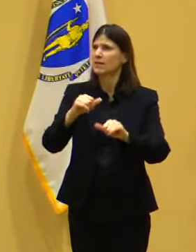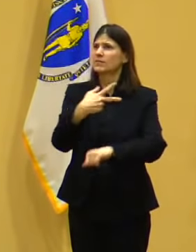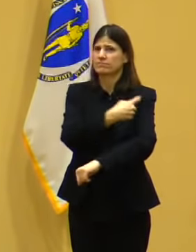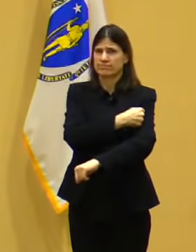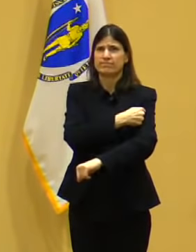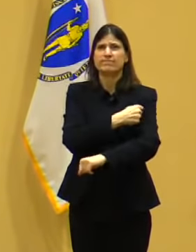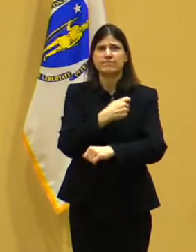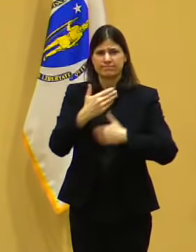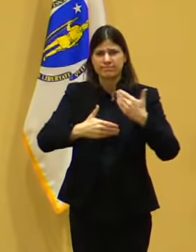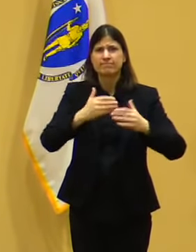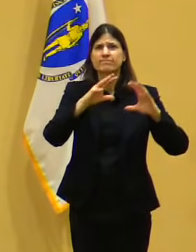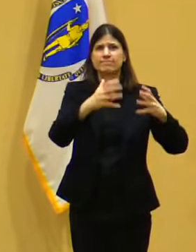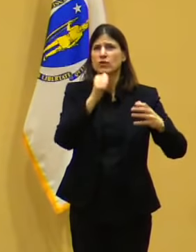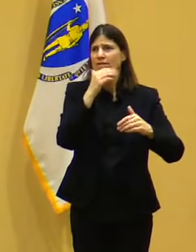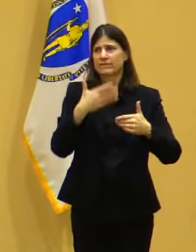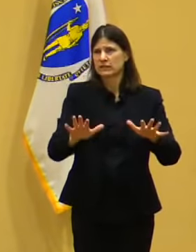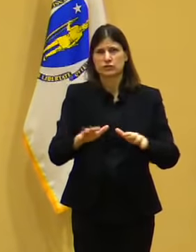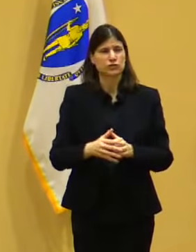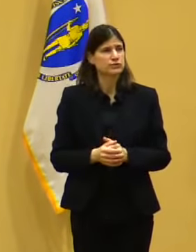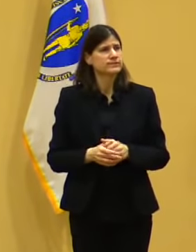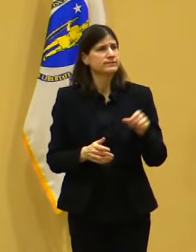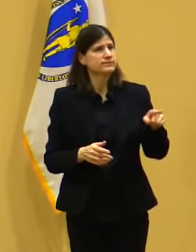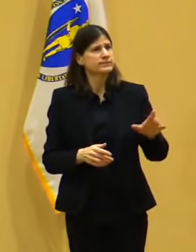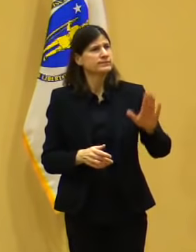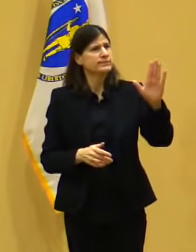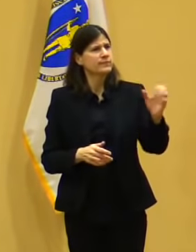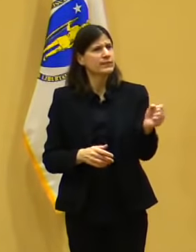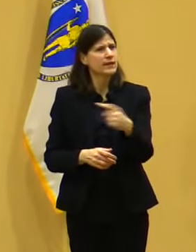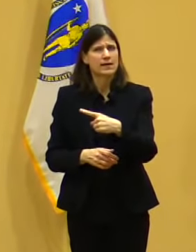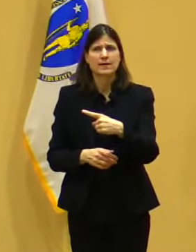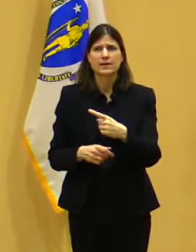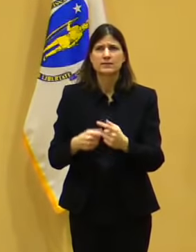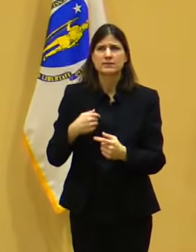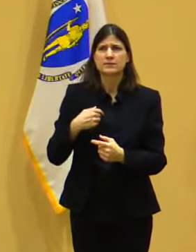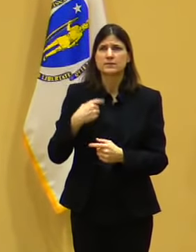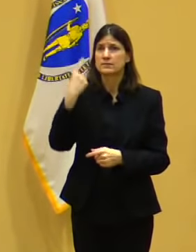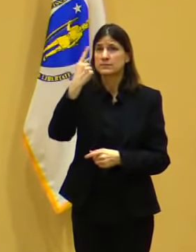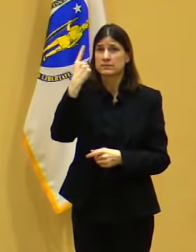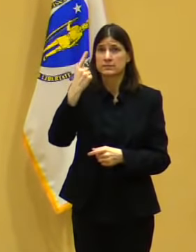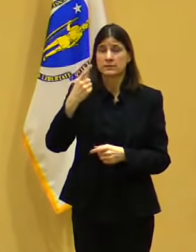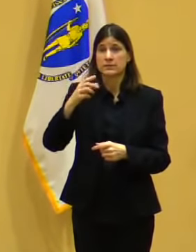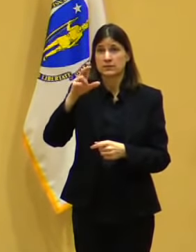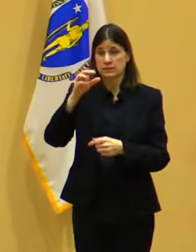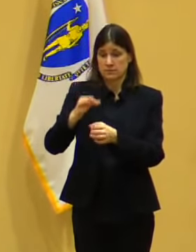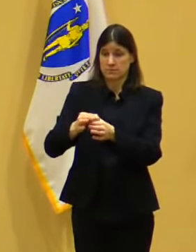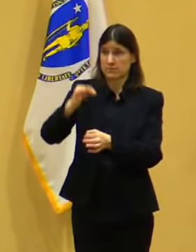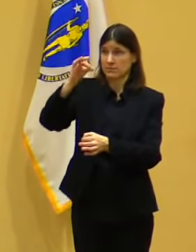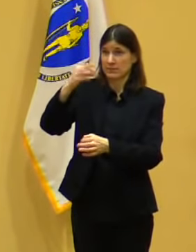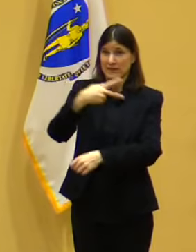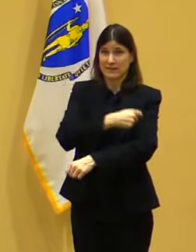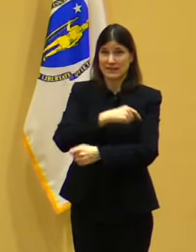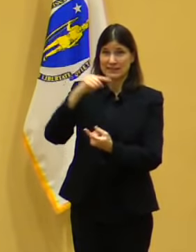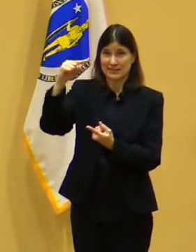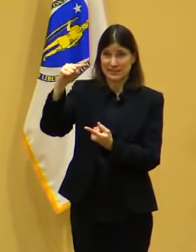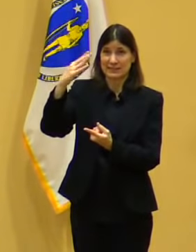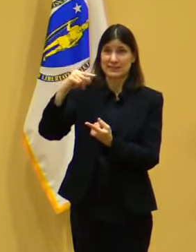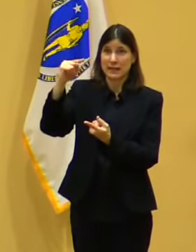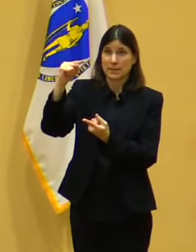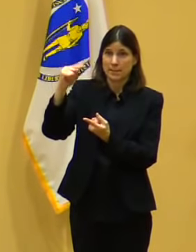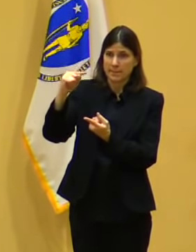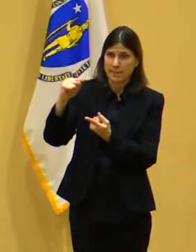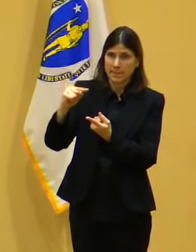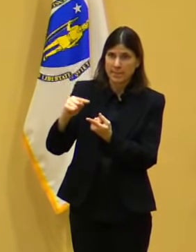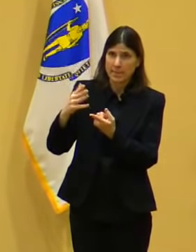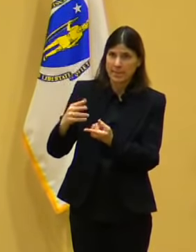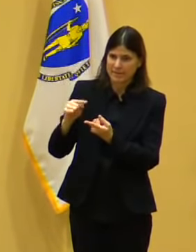about ways? I know that it's probably impossible to do 100% given the scope of what